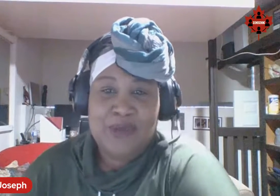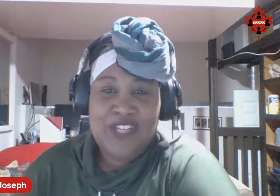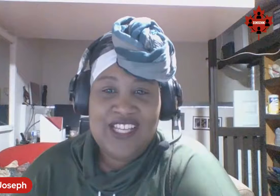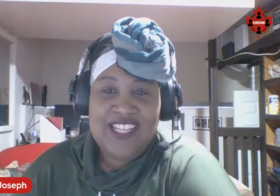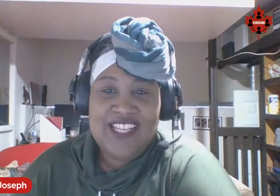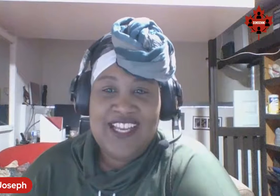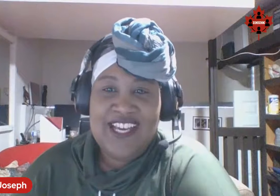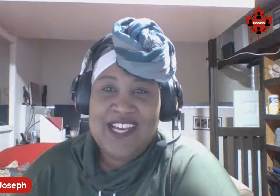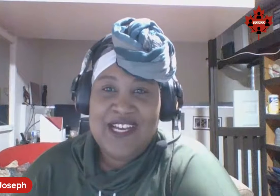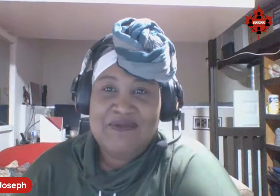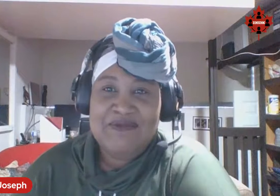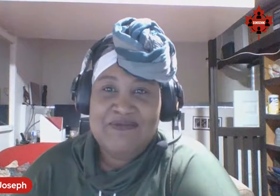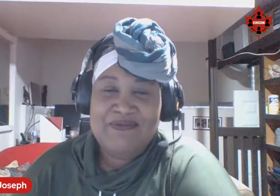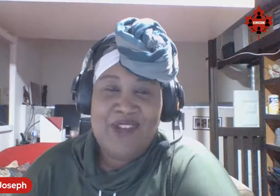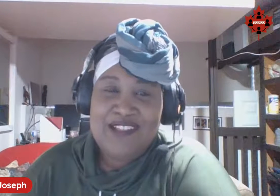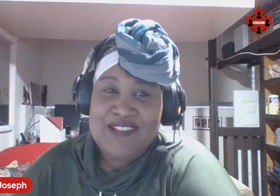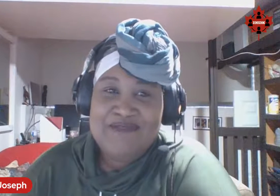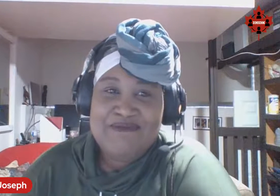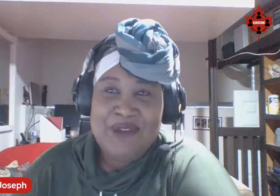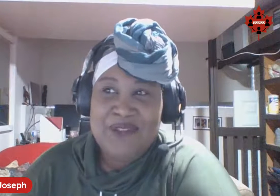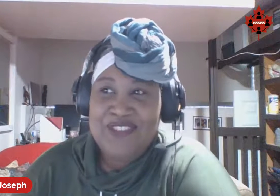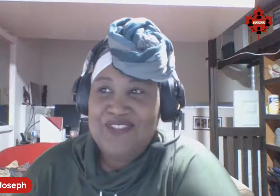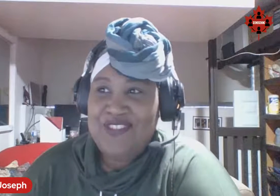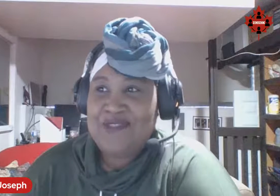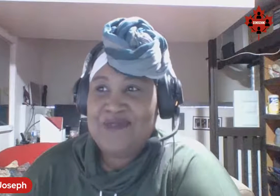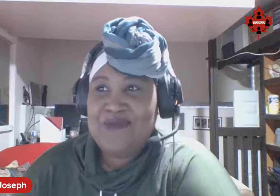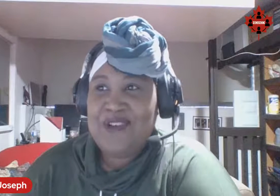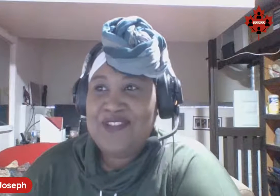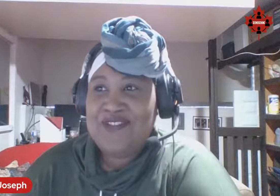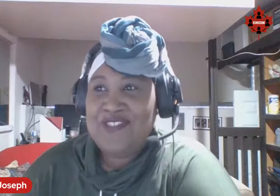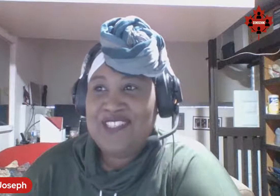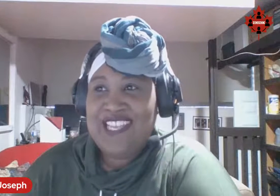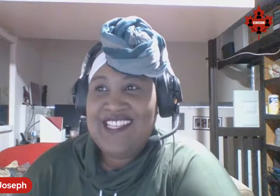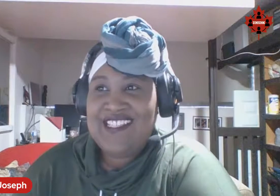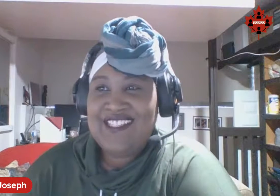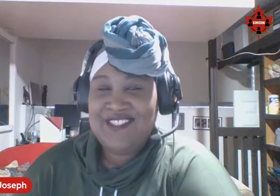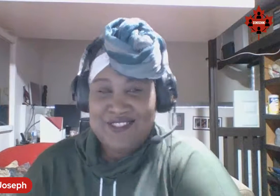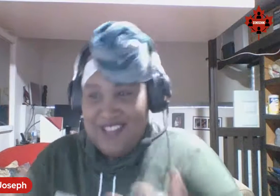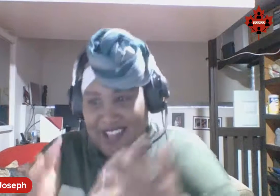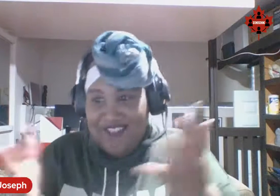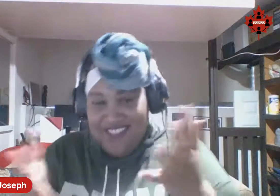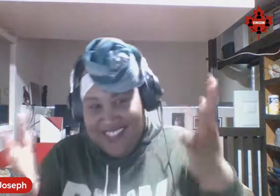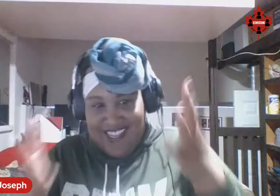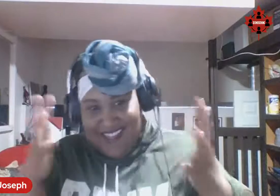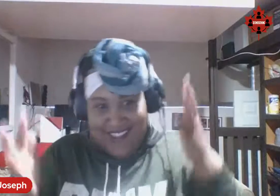book. Welcome, both of you wonderful ladies, to the conversation!